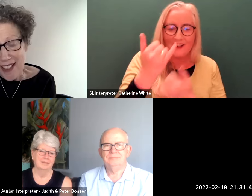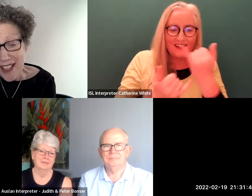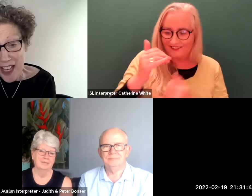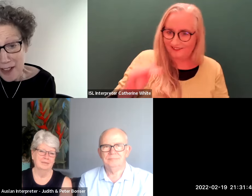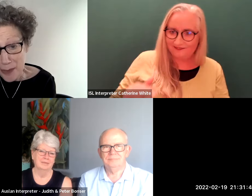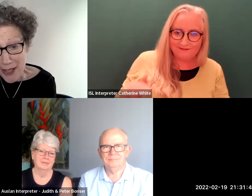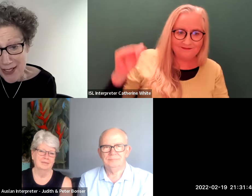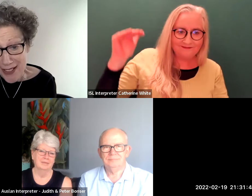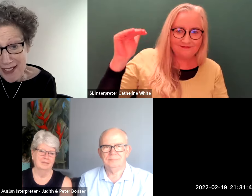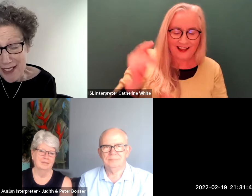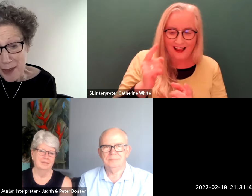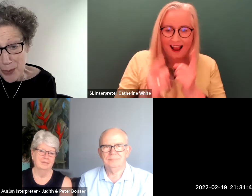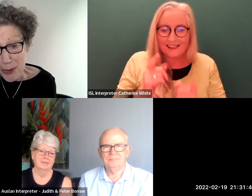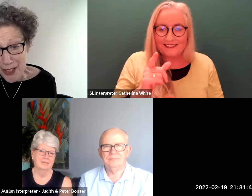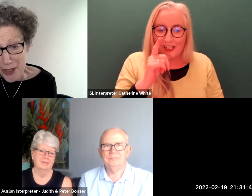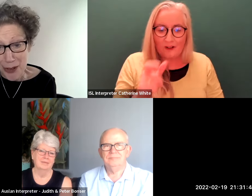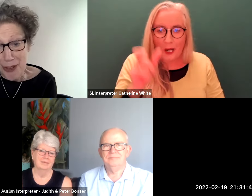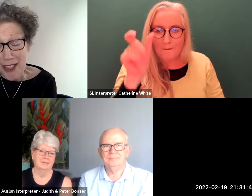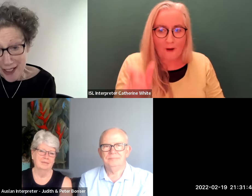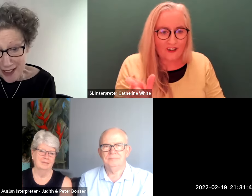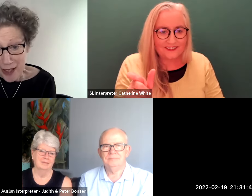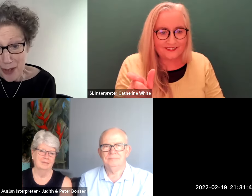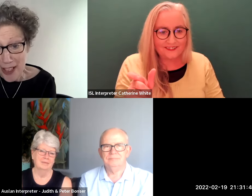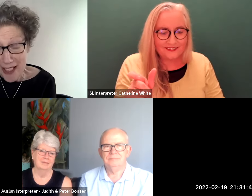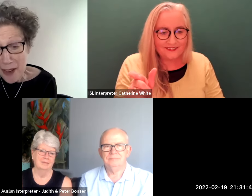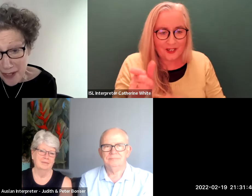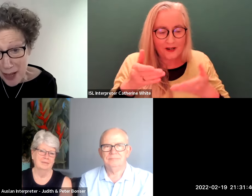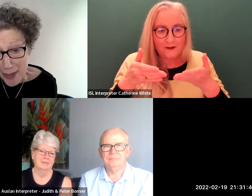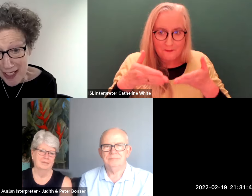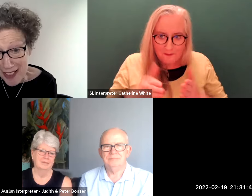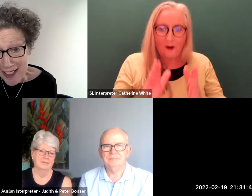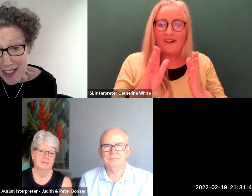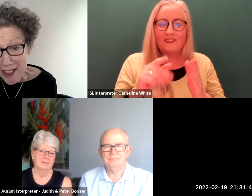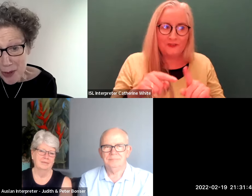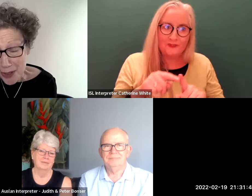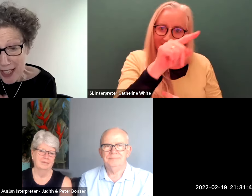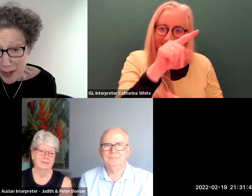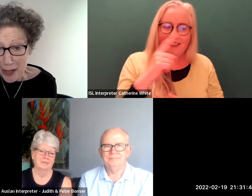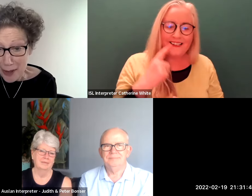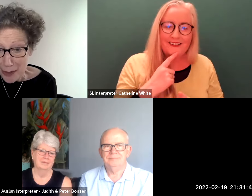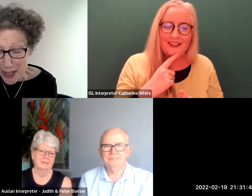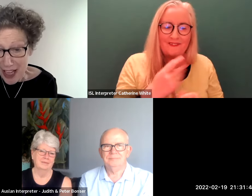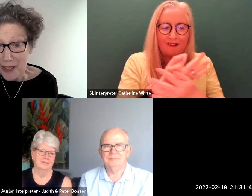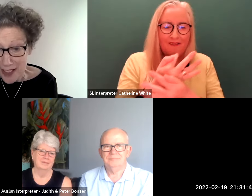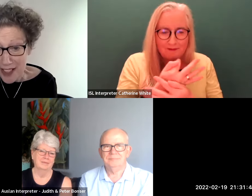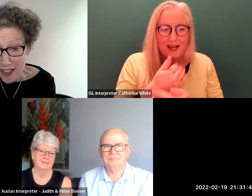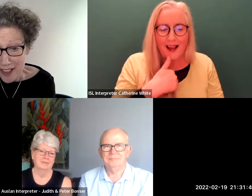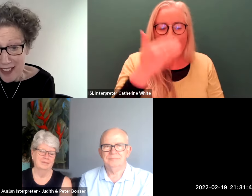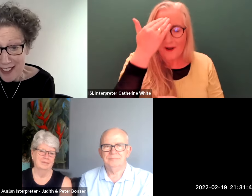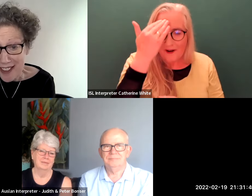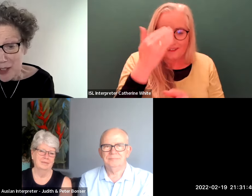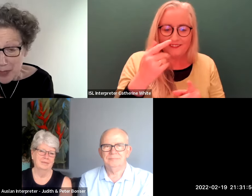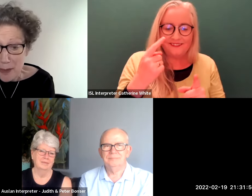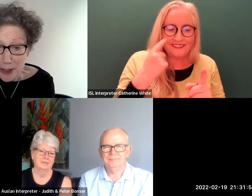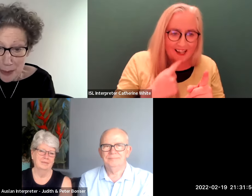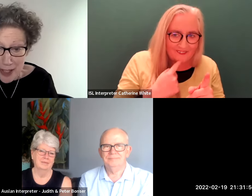a hearing person born into if you like a deaf family and i know there were deaf and hearing